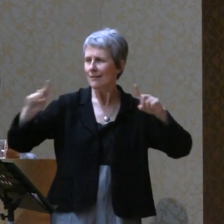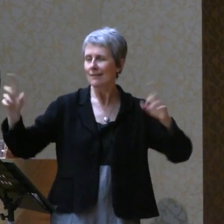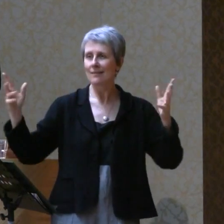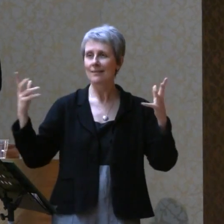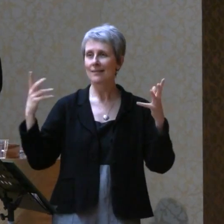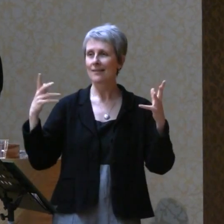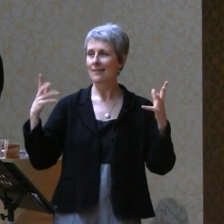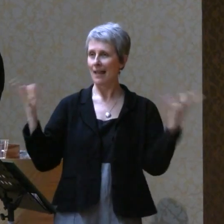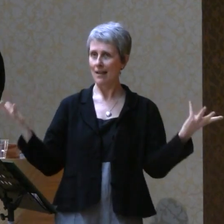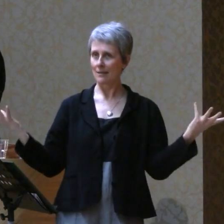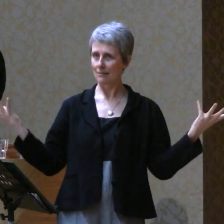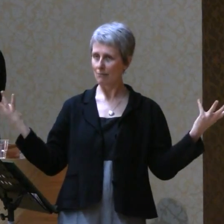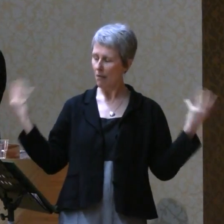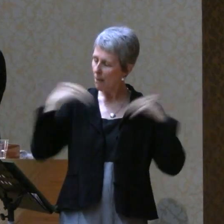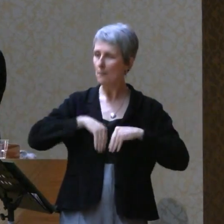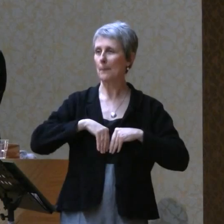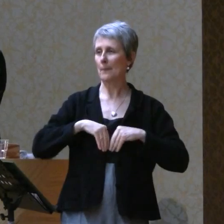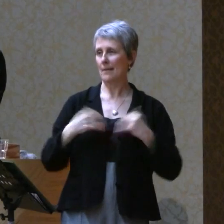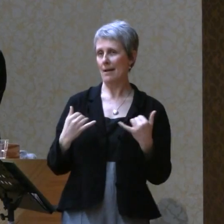Pack that up into your heart.